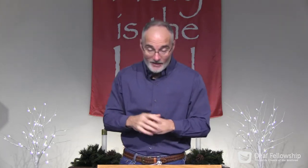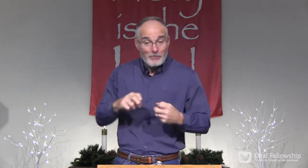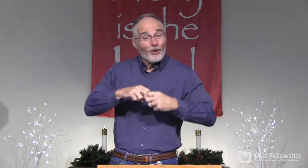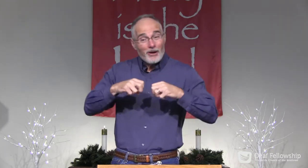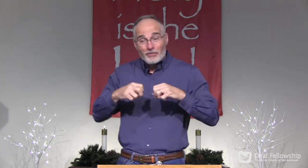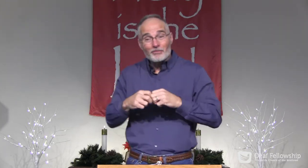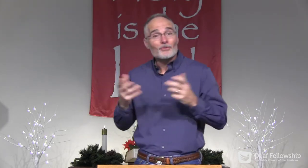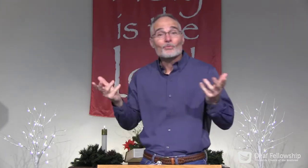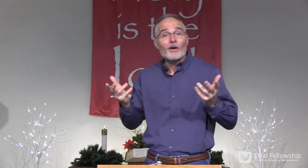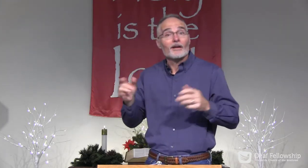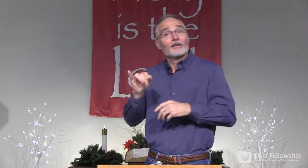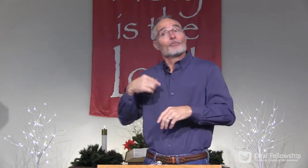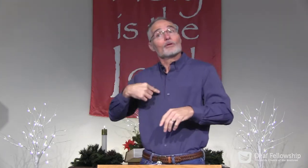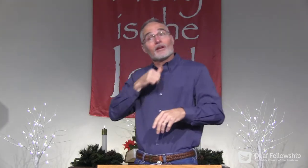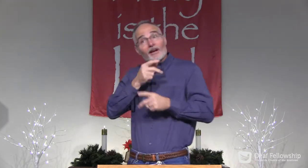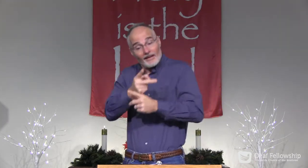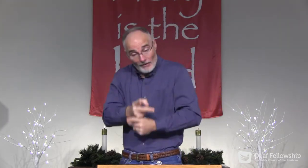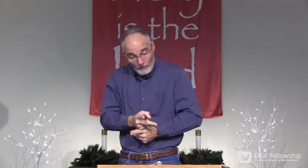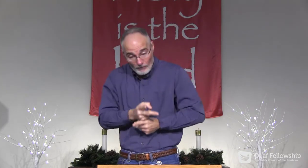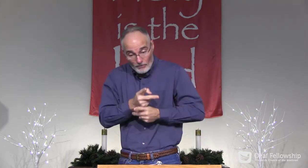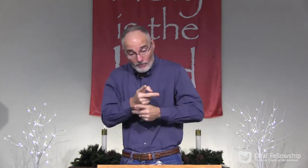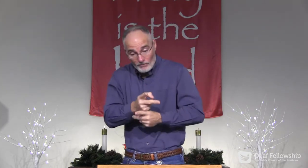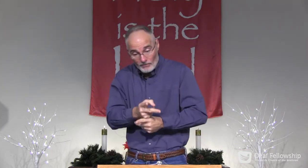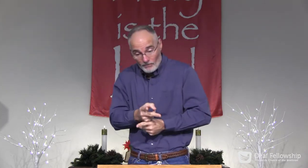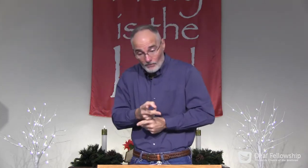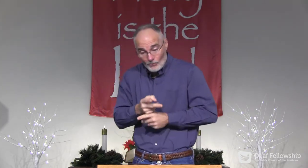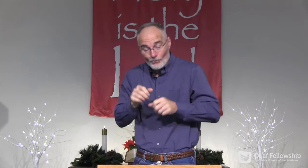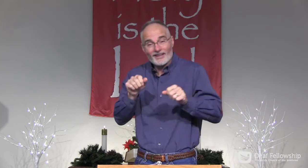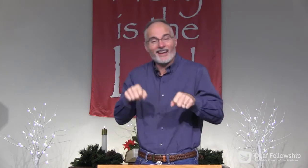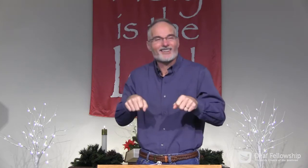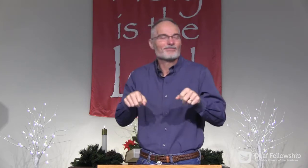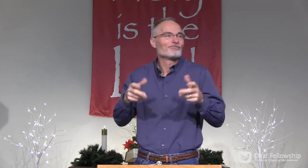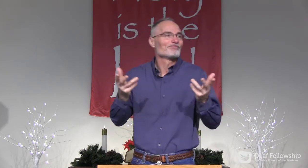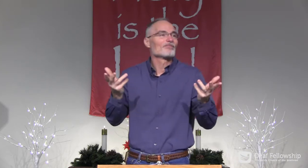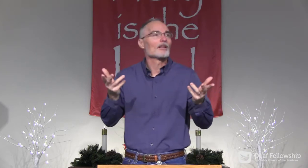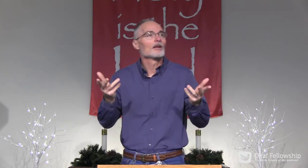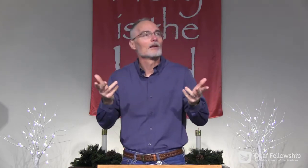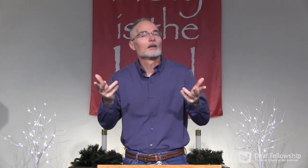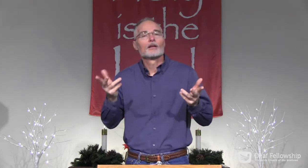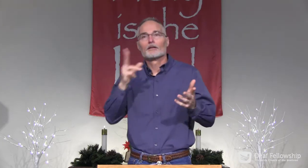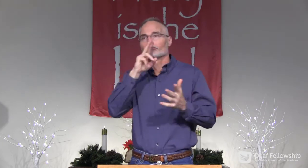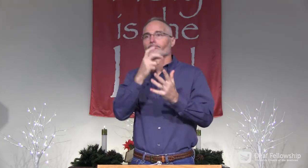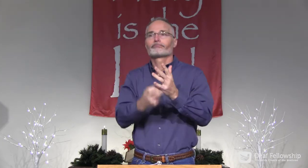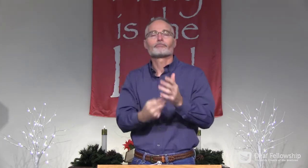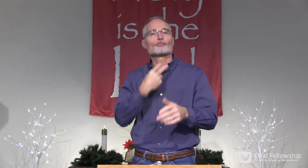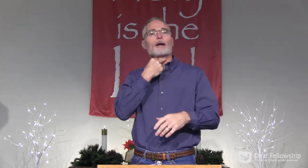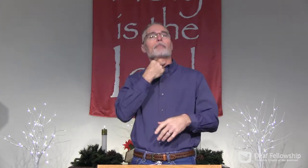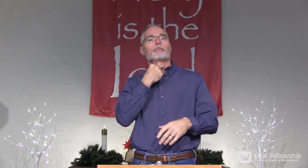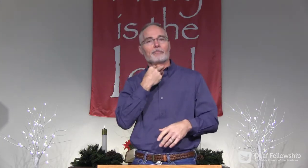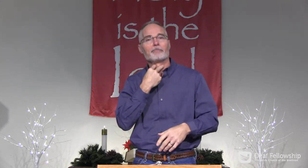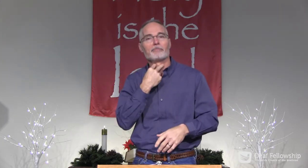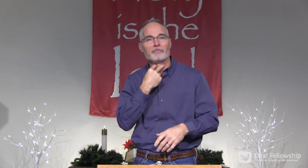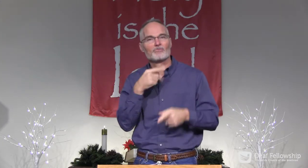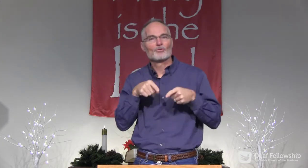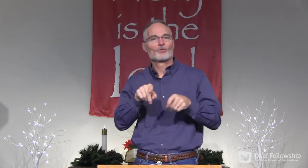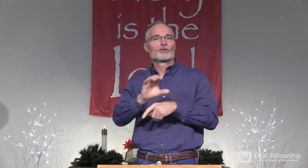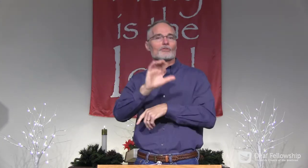during Christmas. But the problem is that if we're not careful, we can